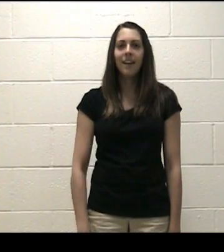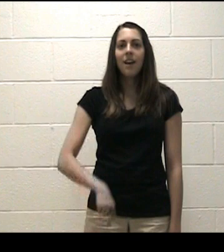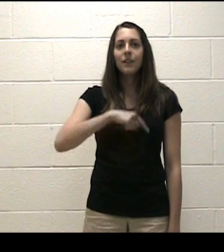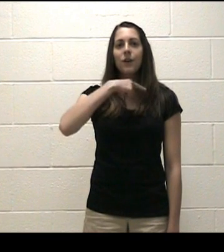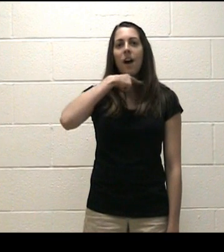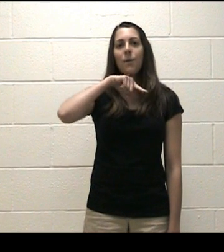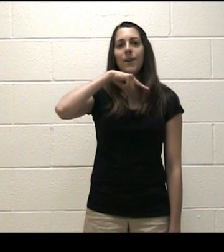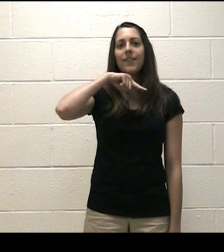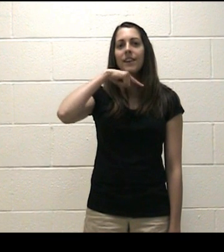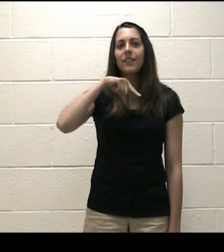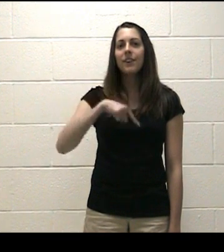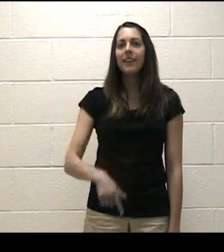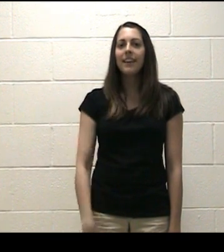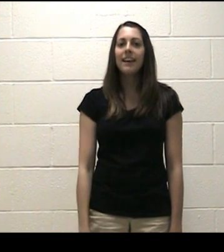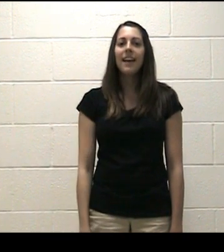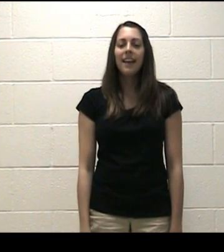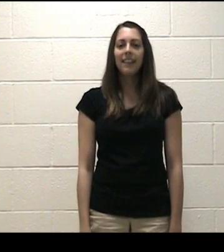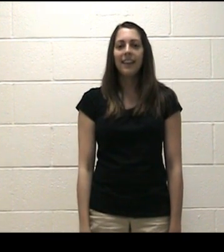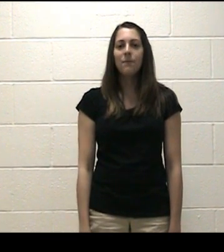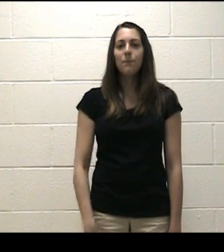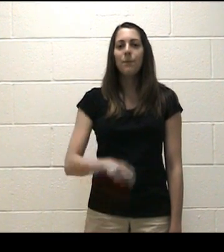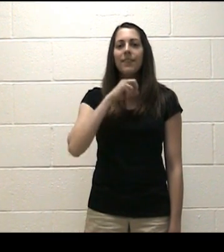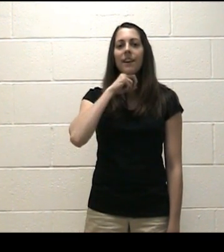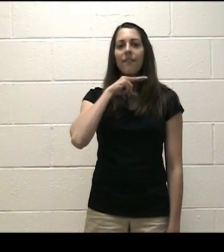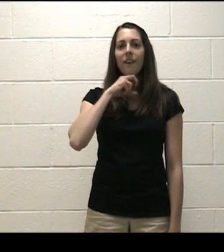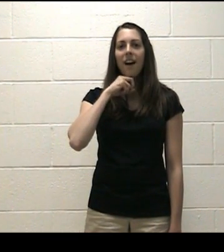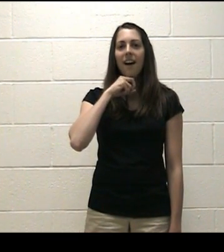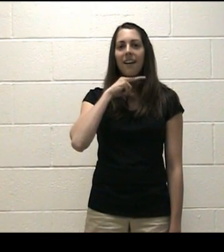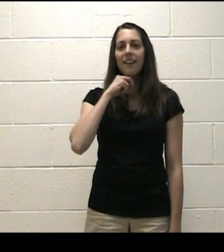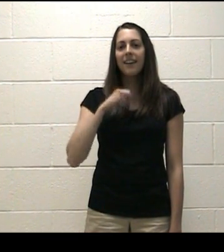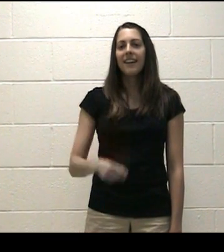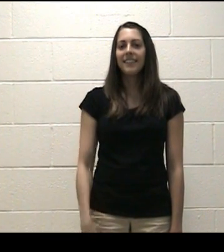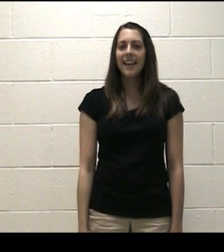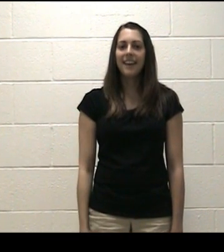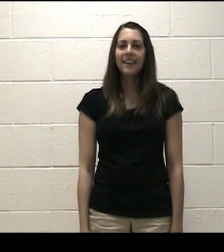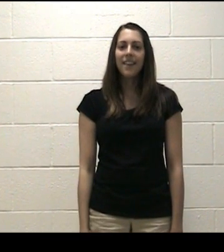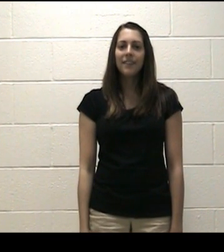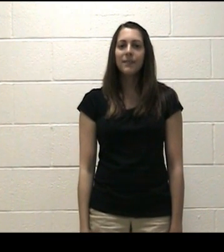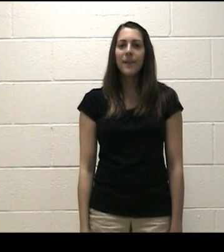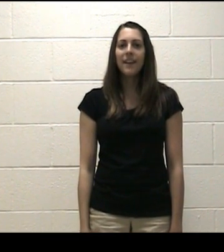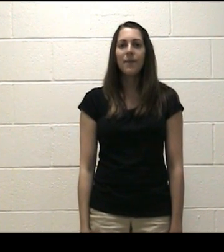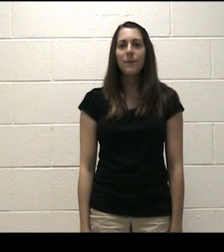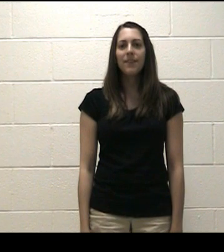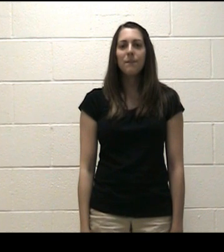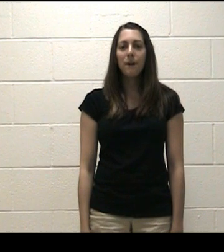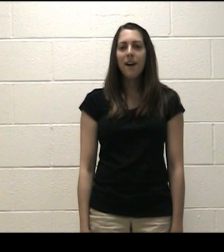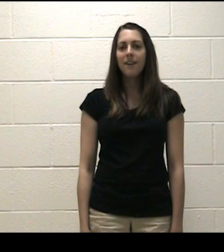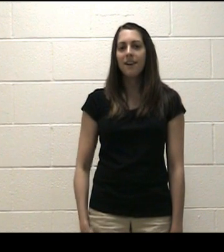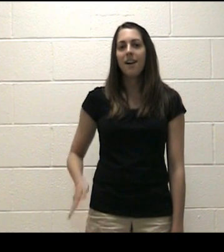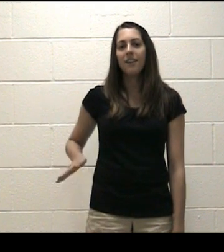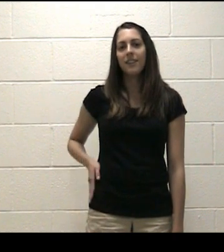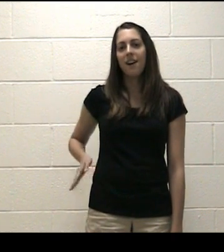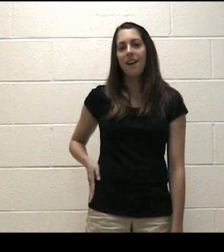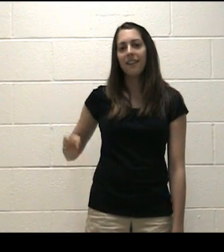Trot with the turkey, leap with the frog, take another spin with the barnyard dog.